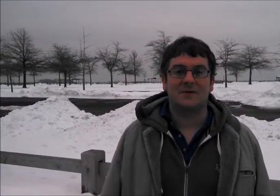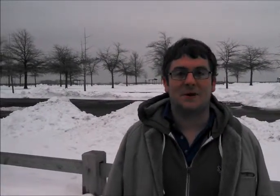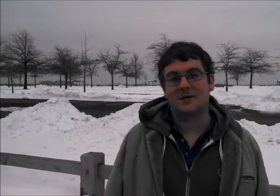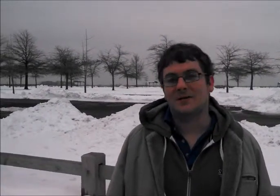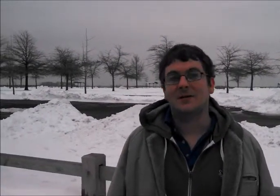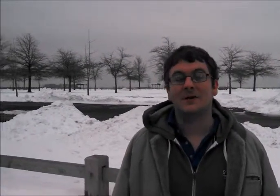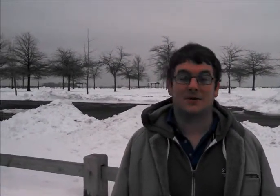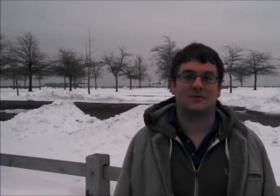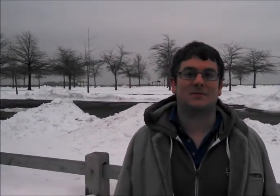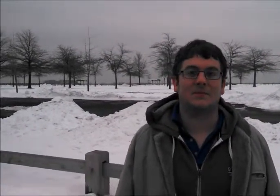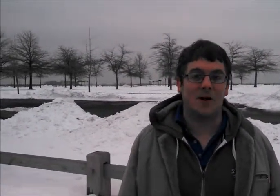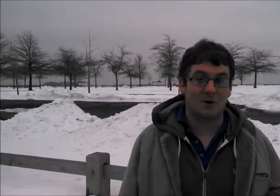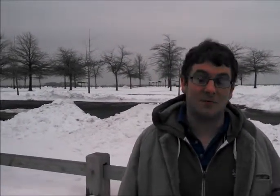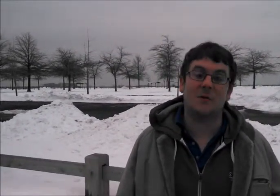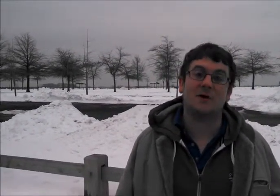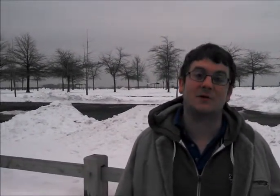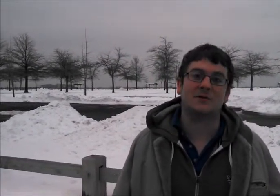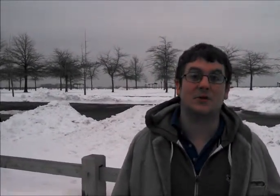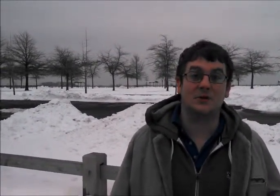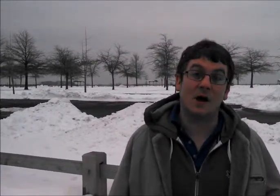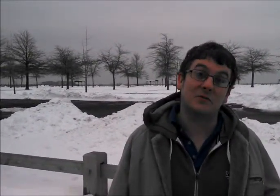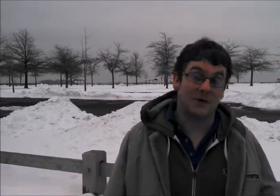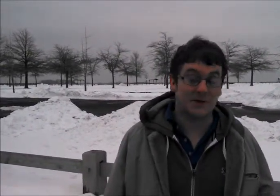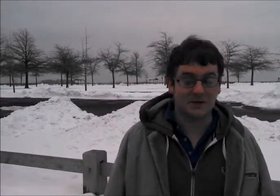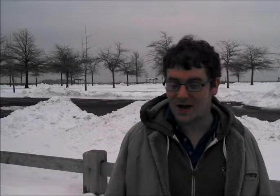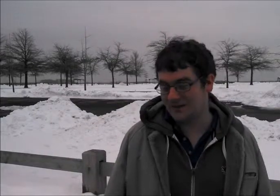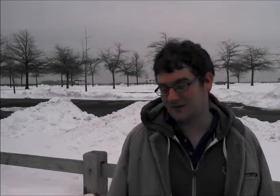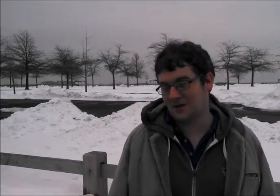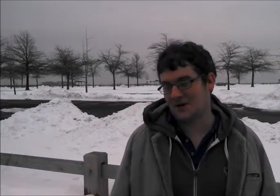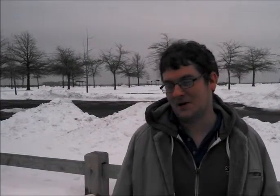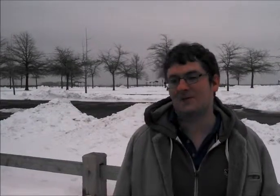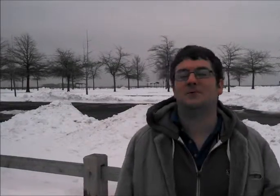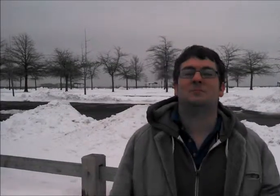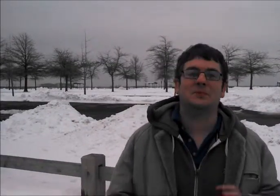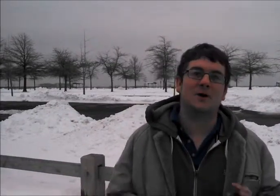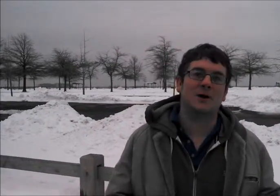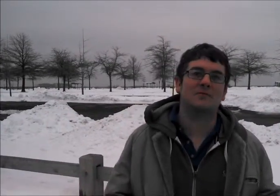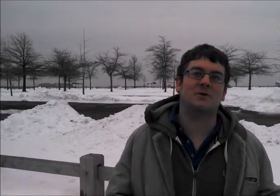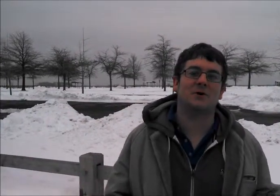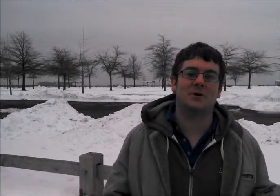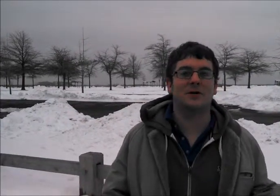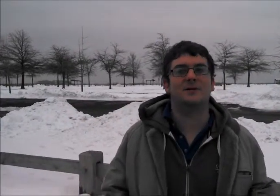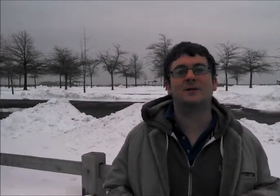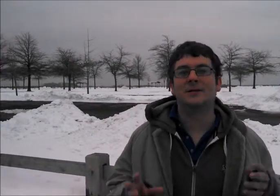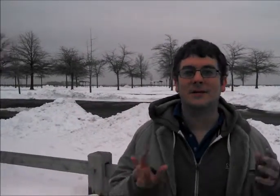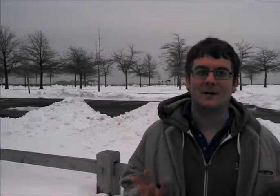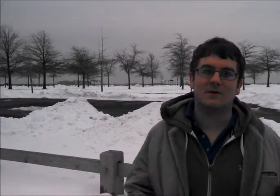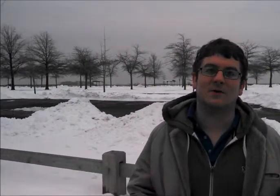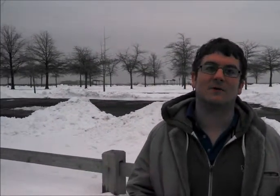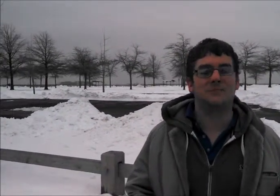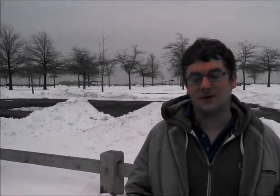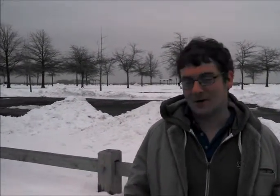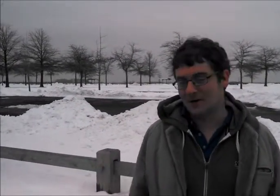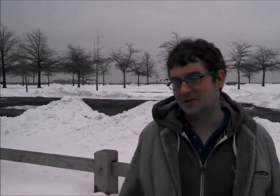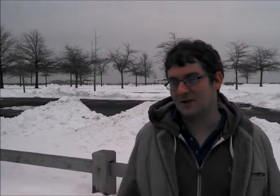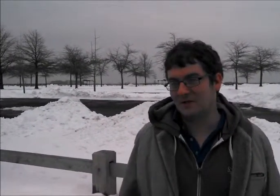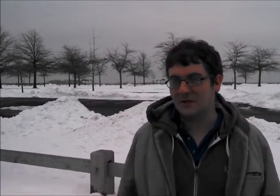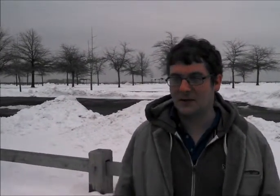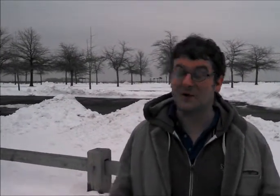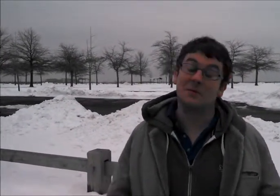when, you know, Eric No. 1 started off doing his signs, you know. It started off really good, really serious and stuff, but then, you